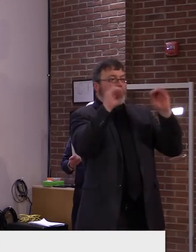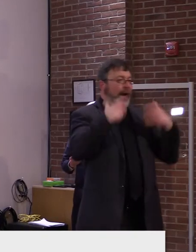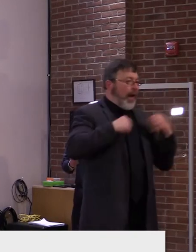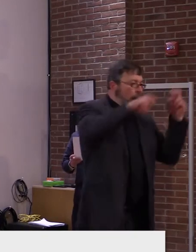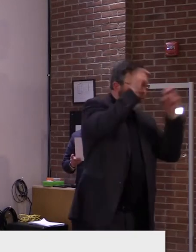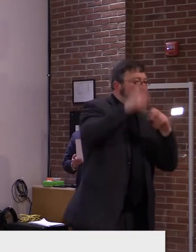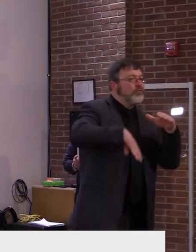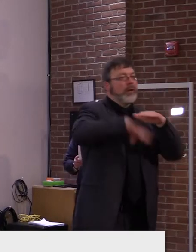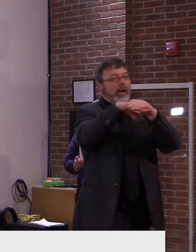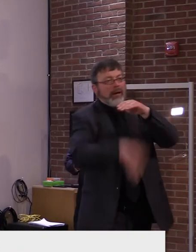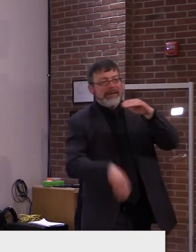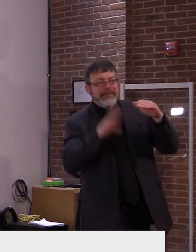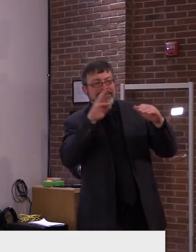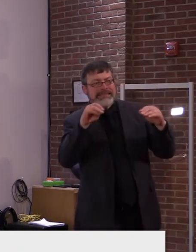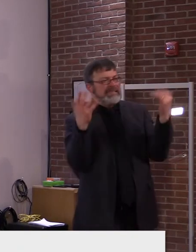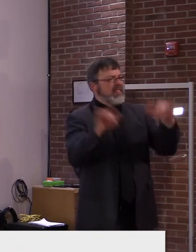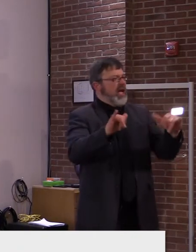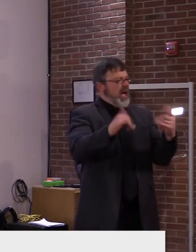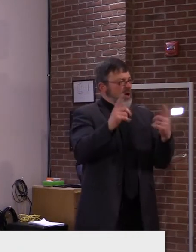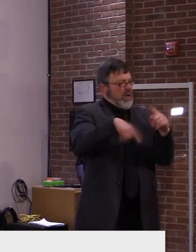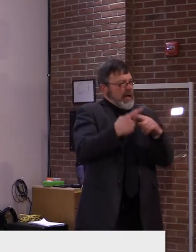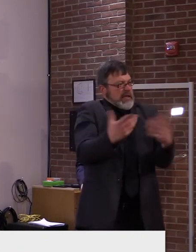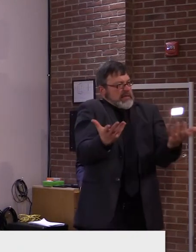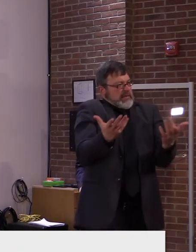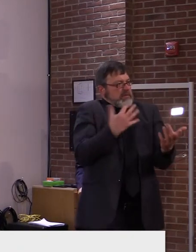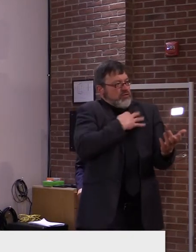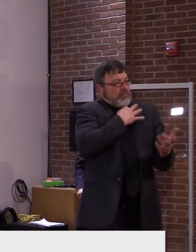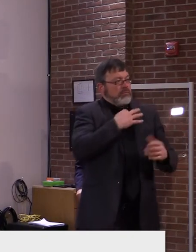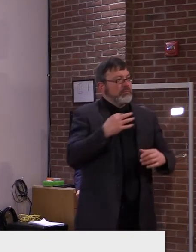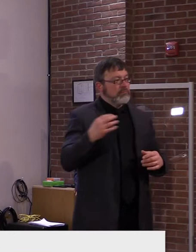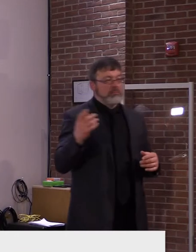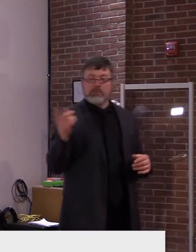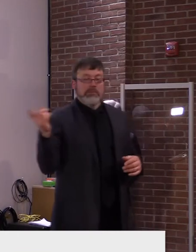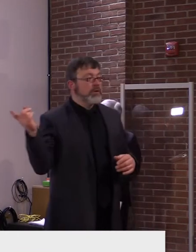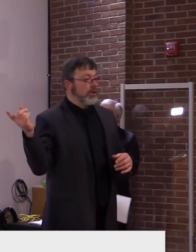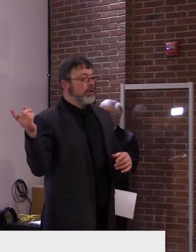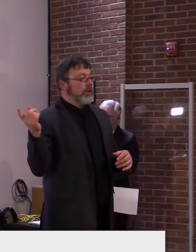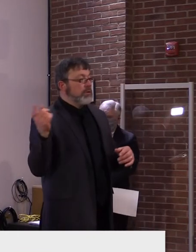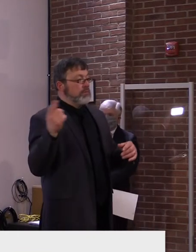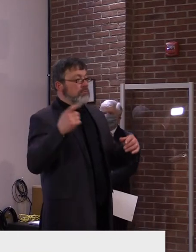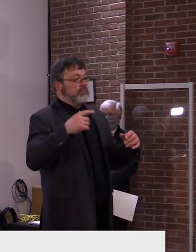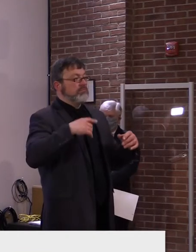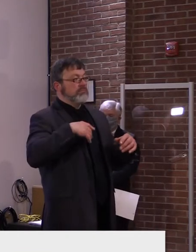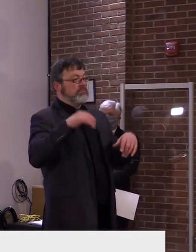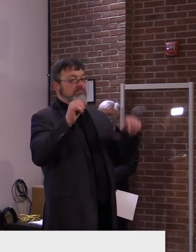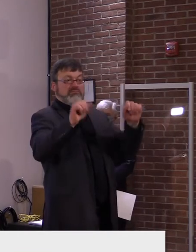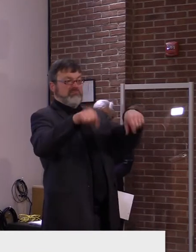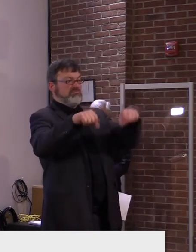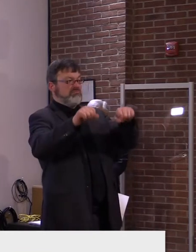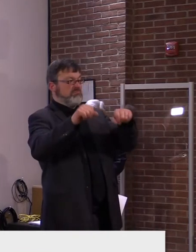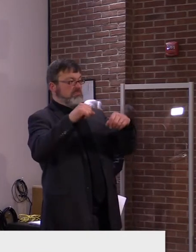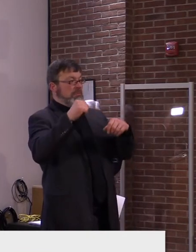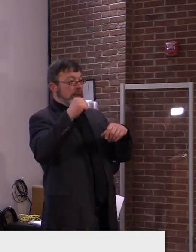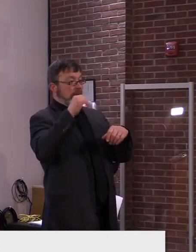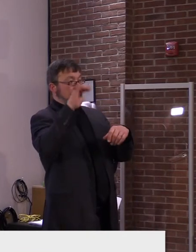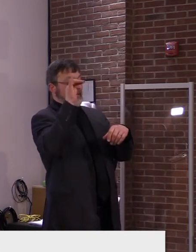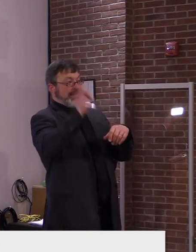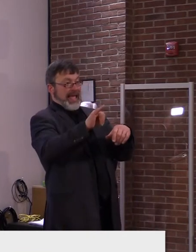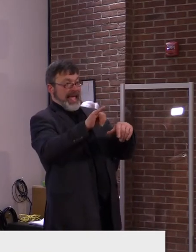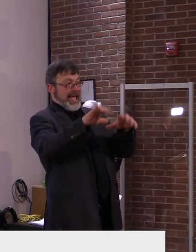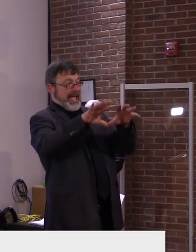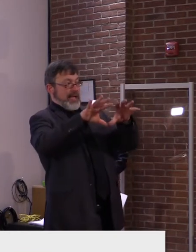fairly significant population. Um, I, I'm guessing it's around 75,000, uh, at this point in time. So, um,